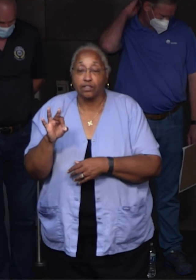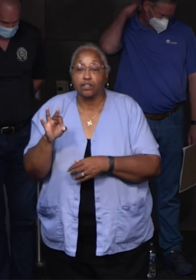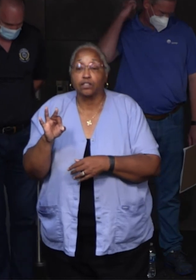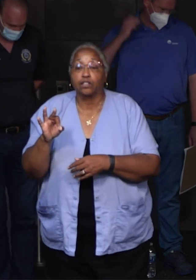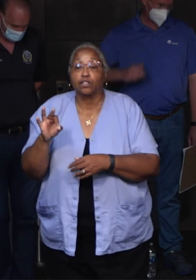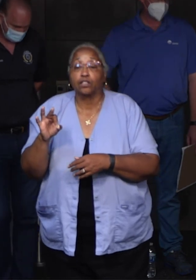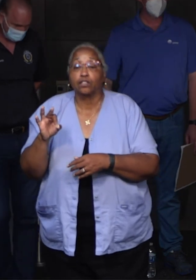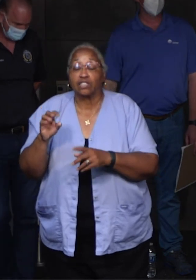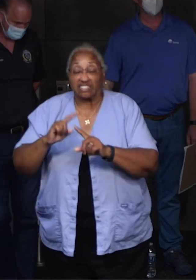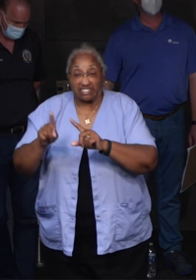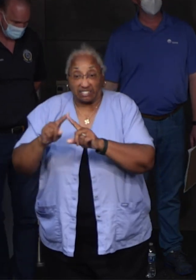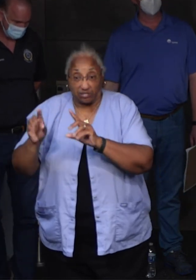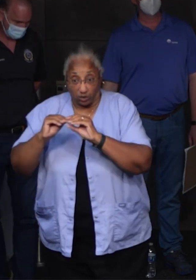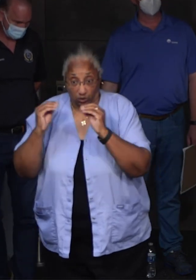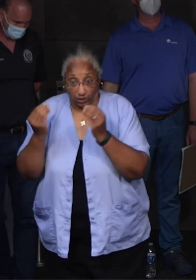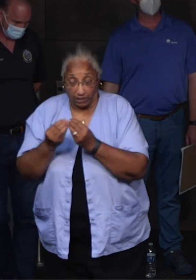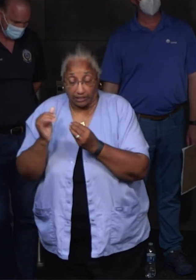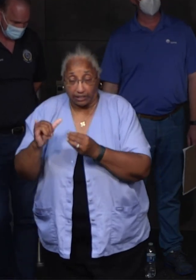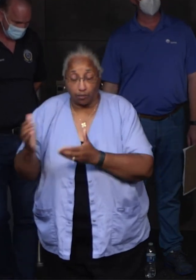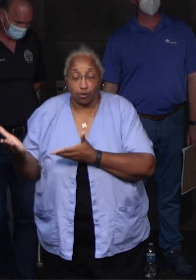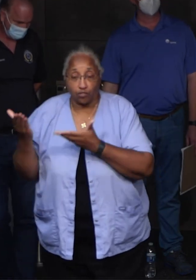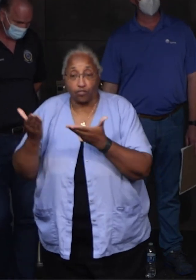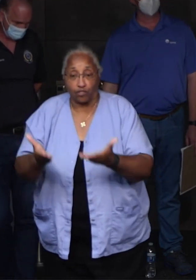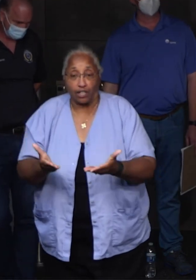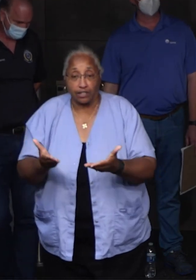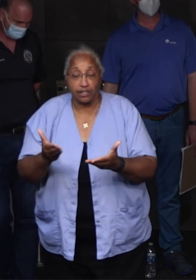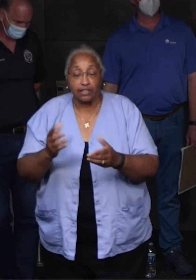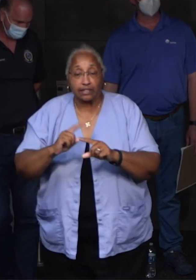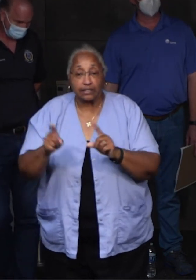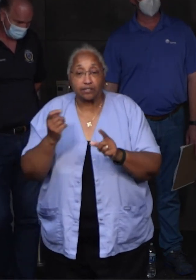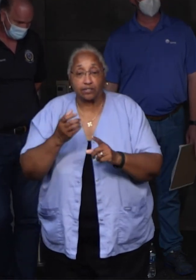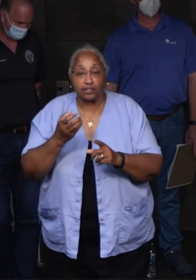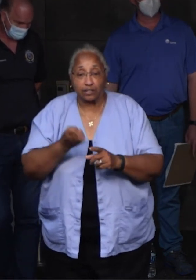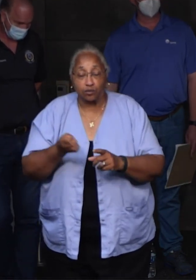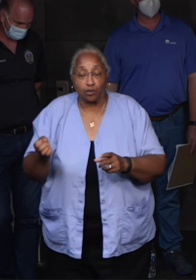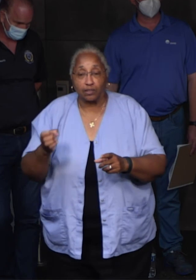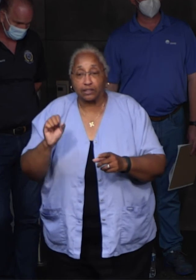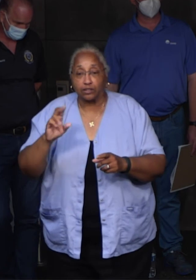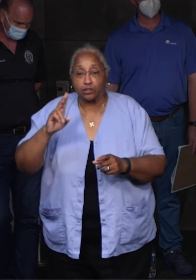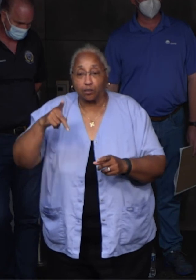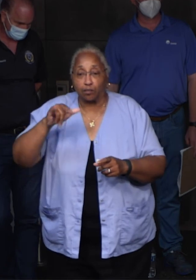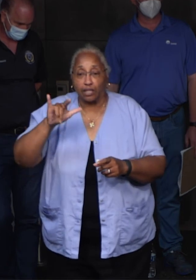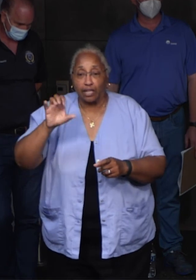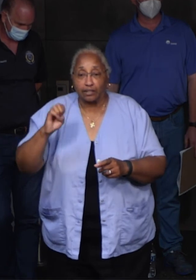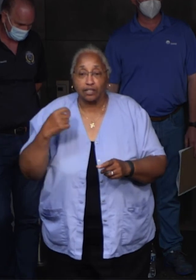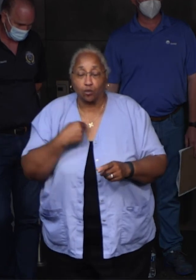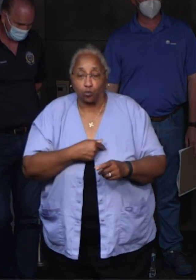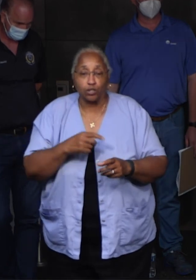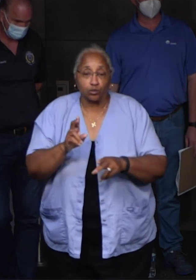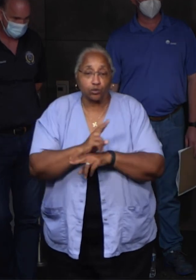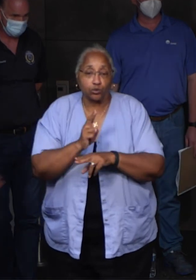organizations that have provided those supplies that our community will benefit from.